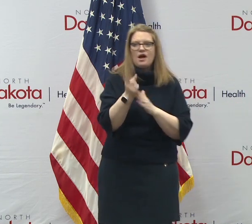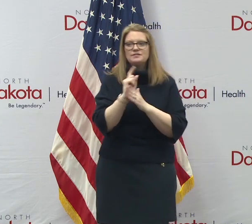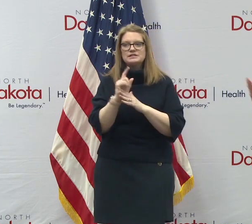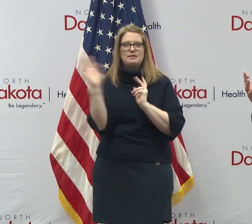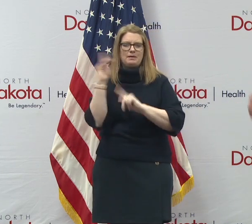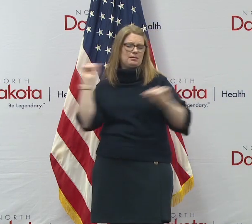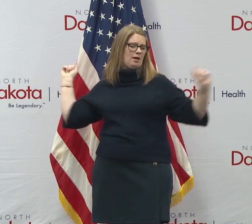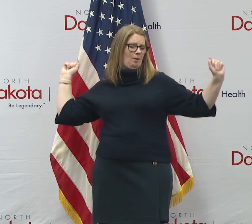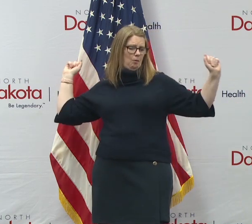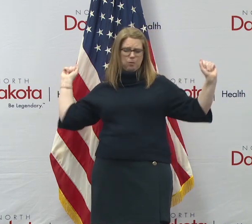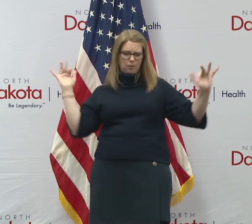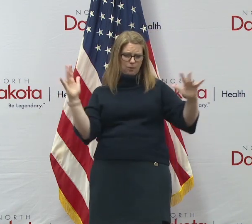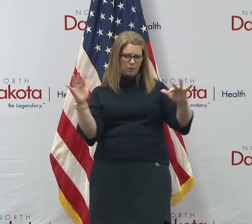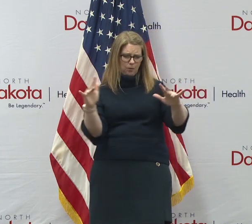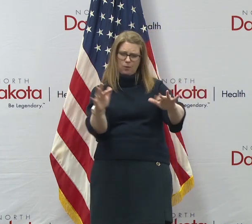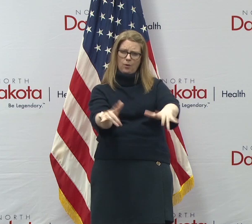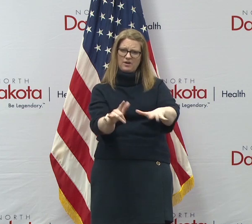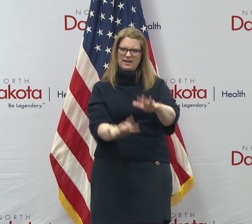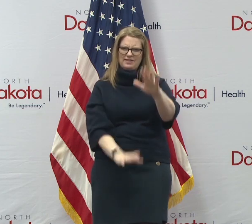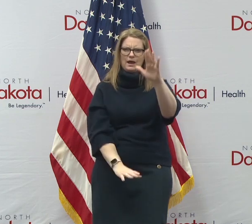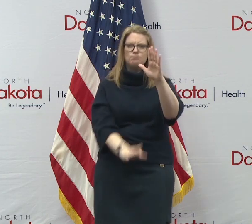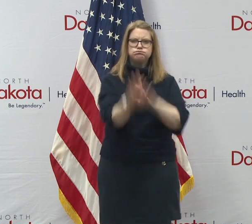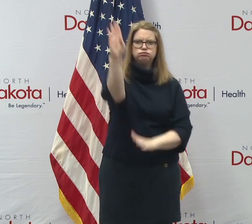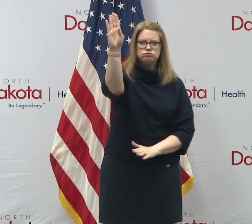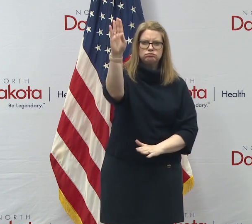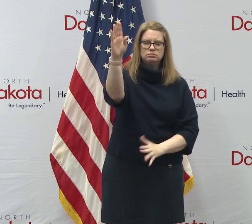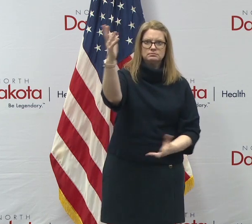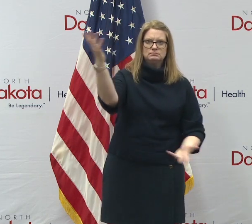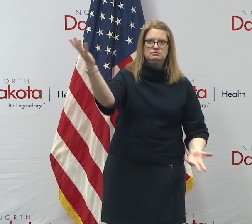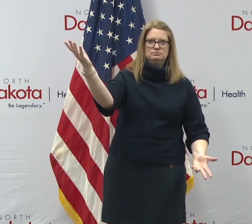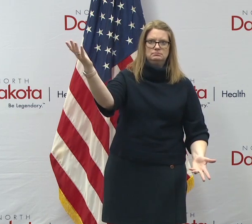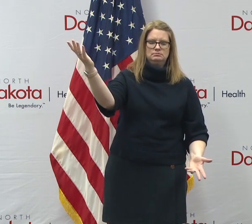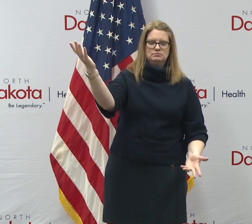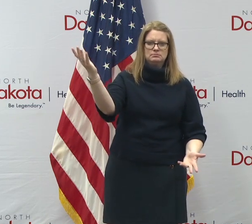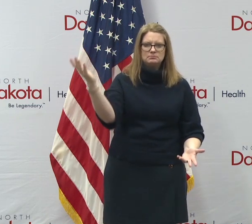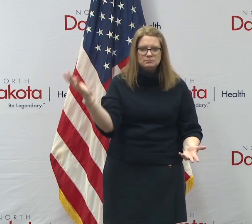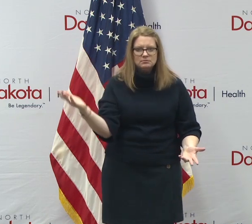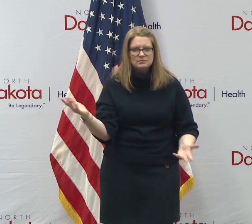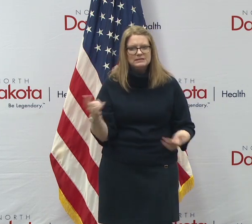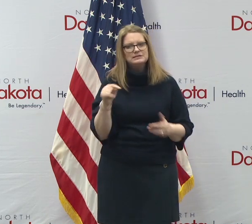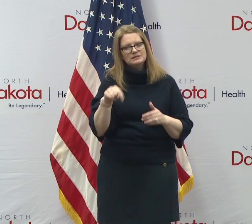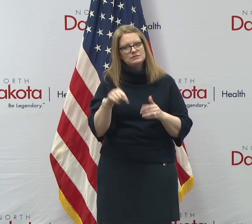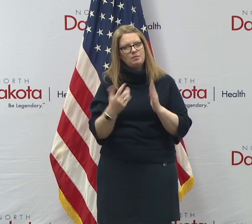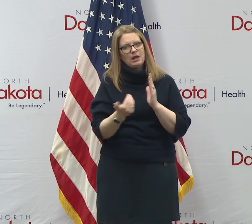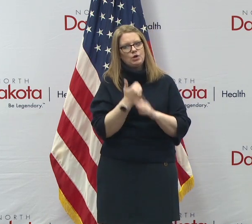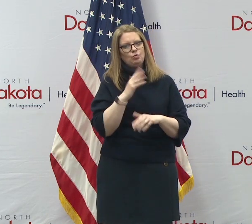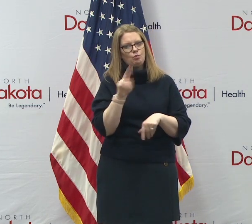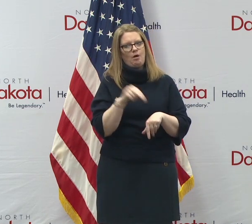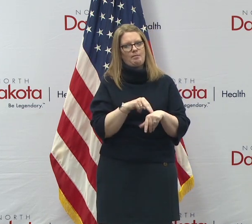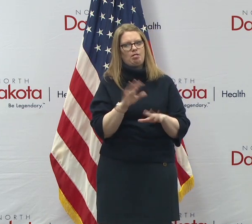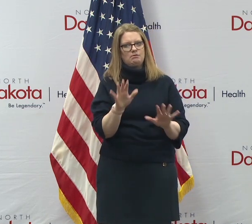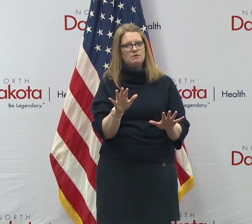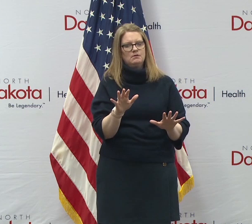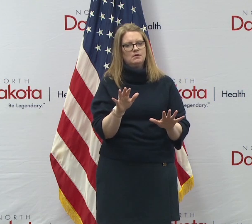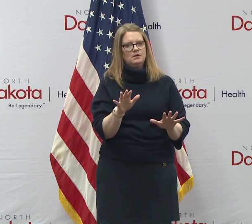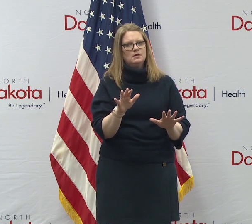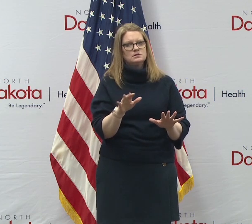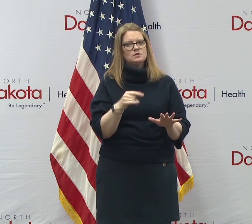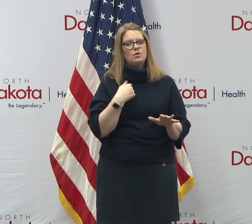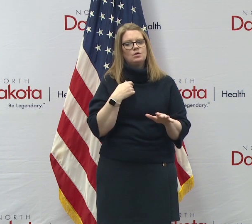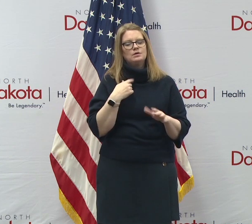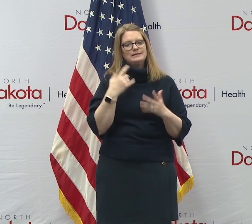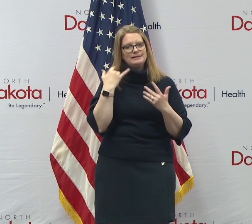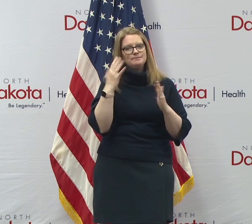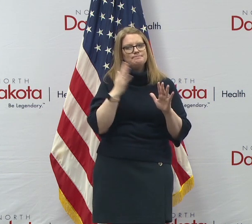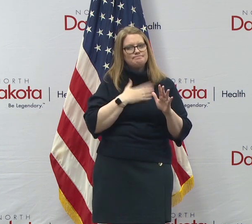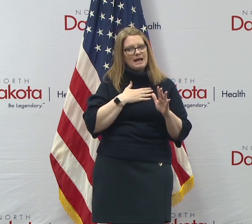because suddenly we're sort of quote back to normal. As I said, we won't have normal. We'll have back to the new normal. I would anticipate that when we start to